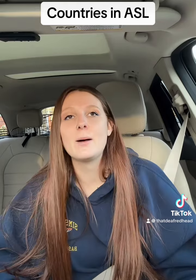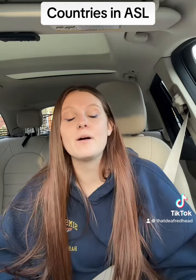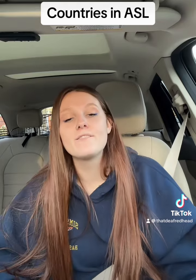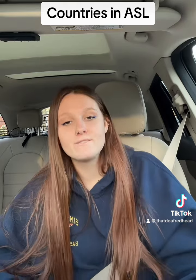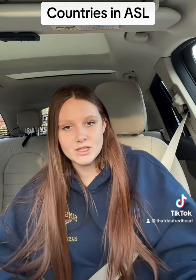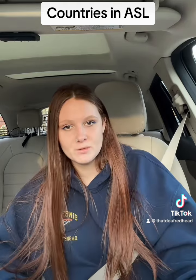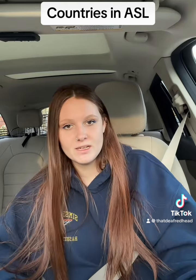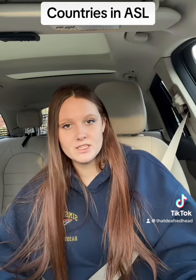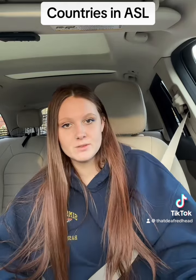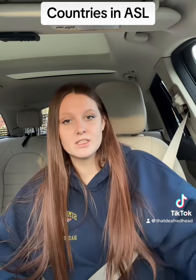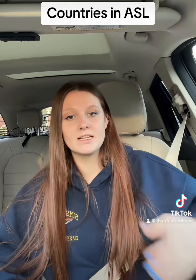first one is Switzerland.